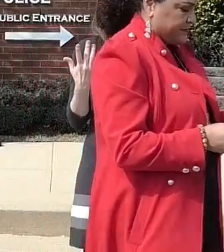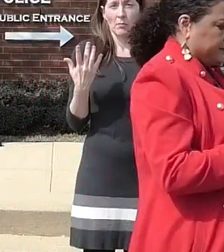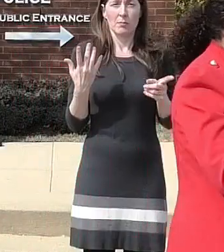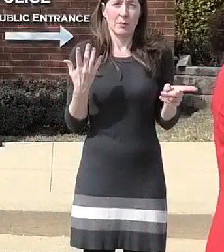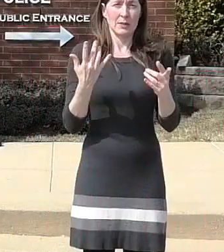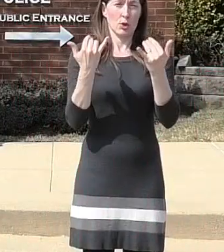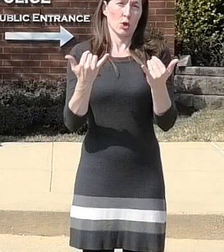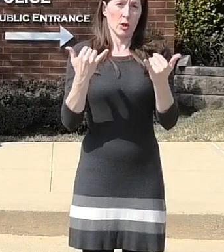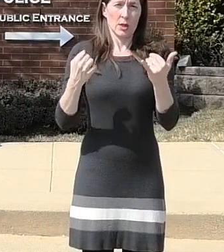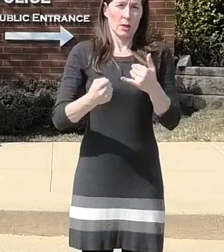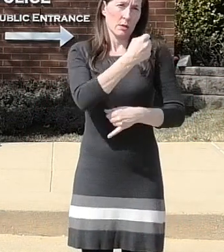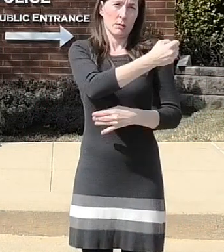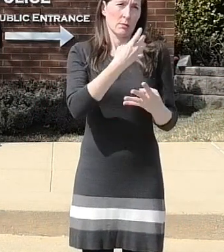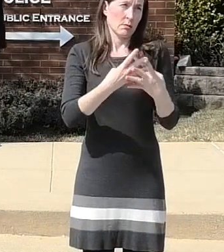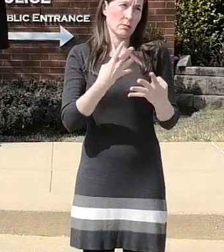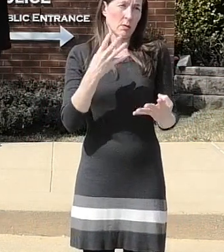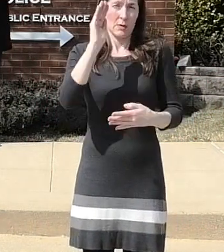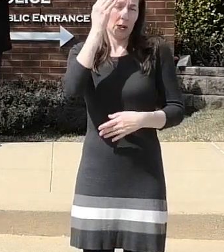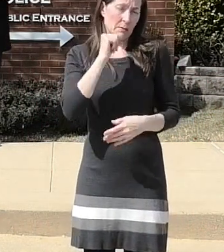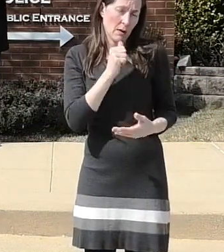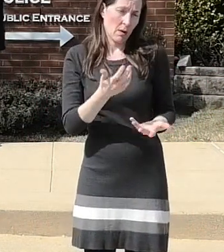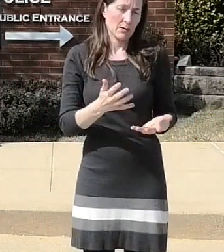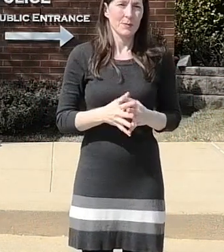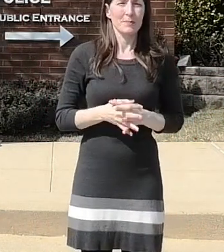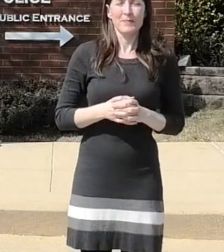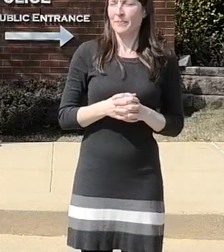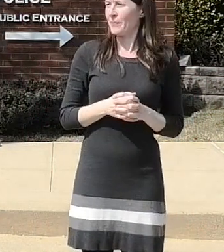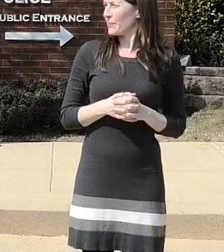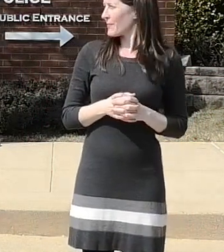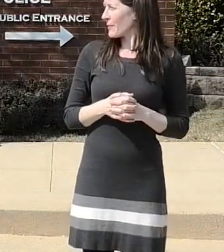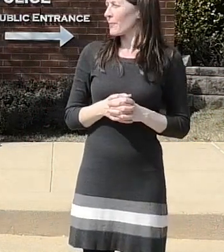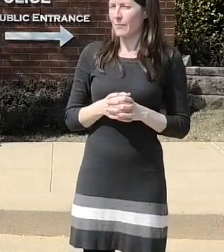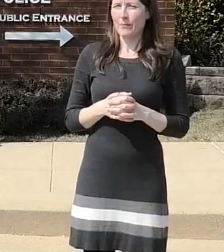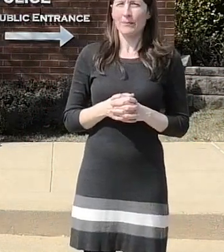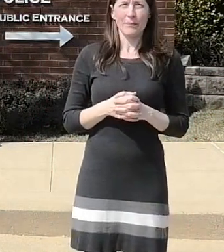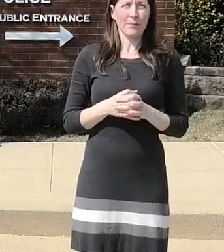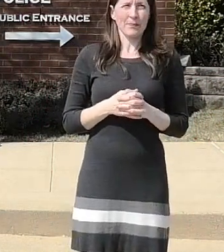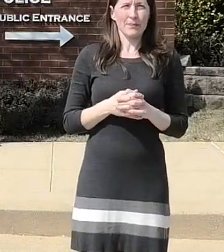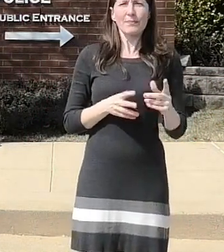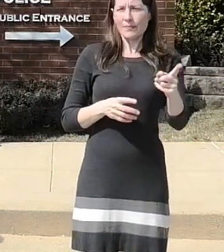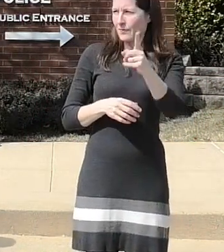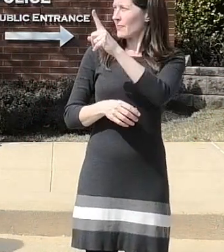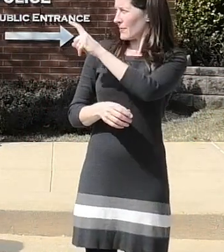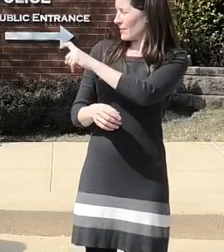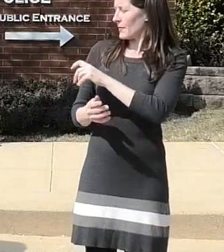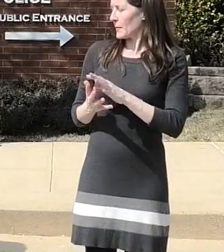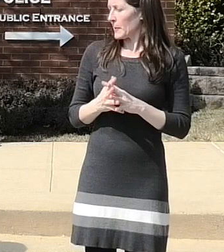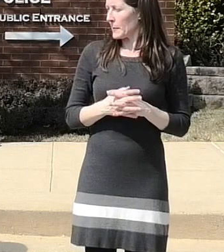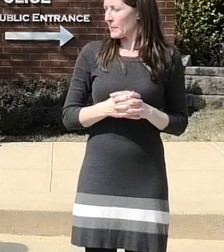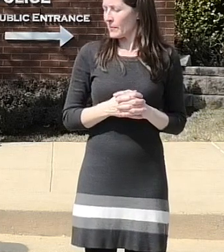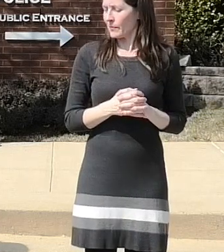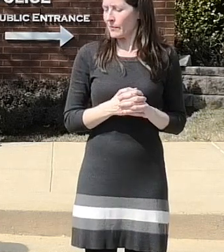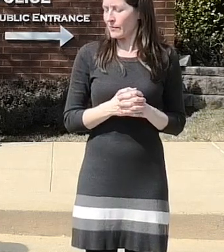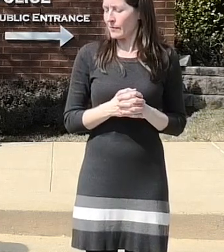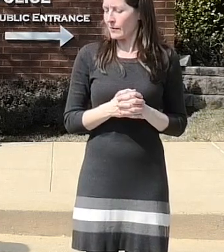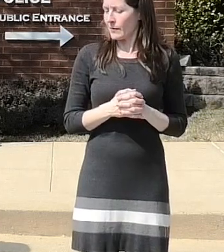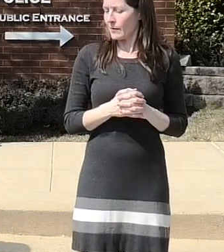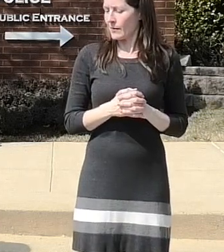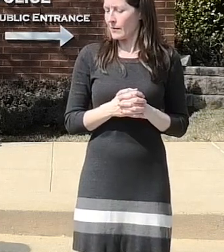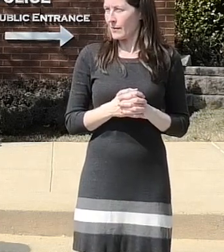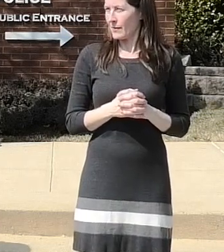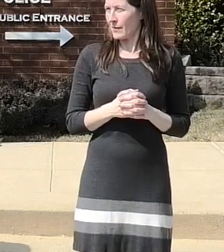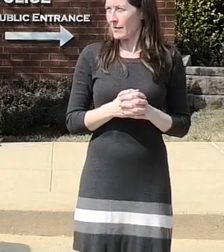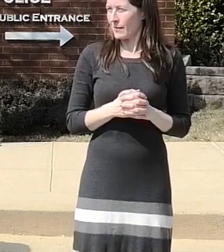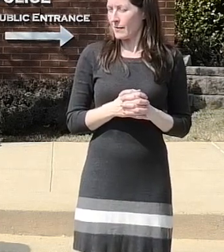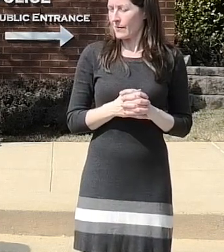talked about how able how you were able to connect the videos of the different fires and about the raid but